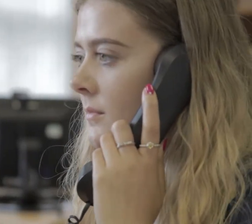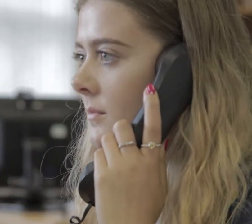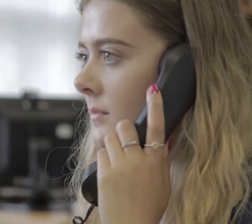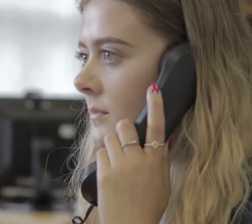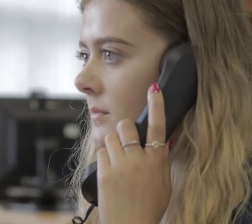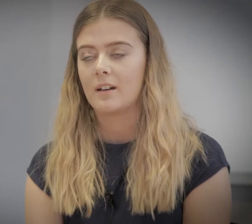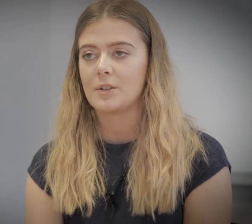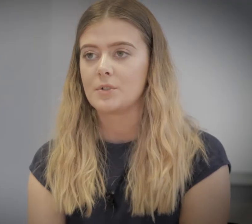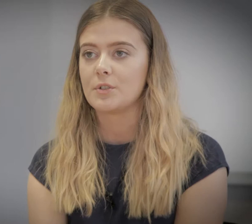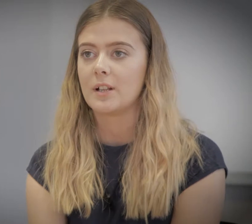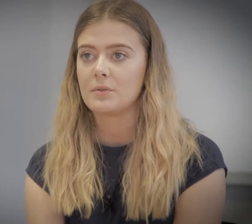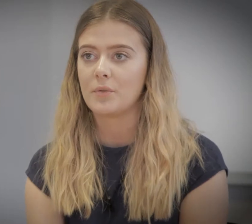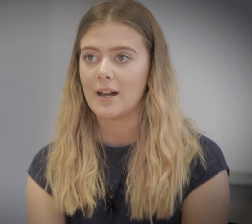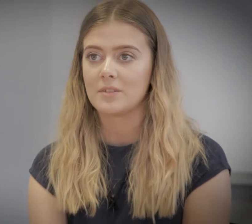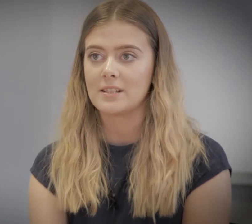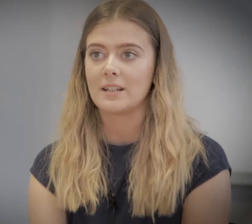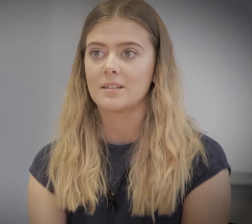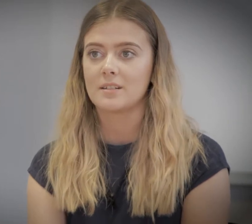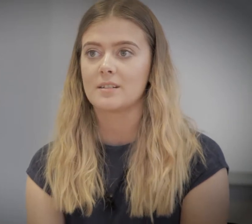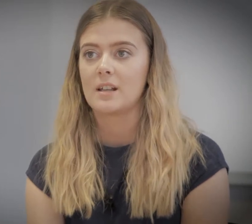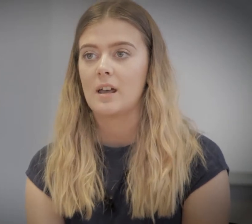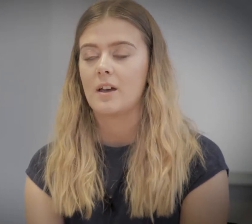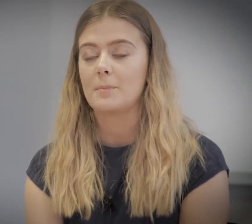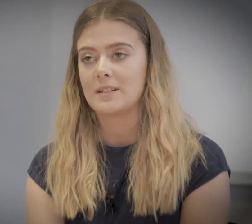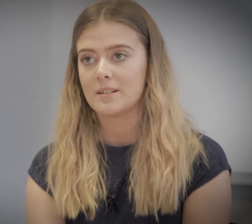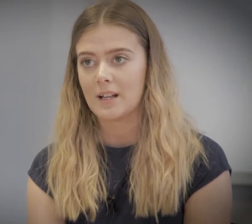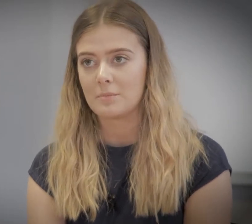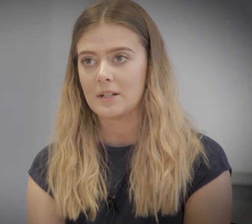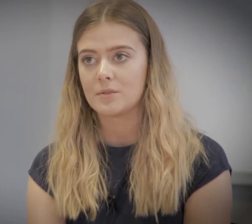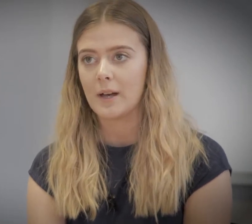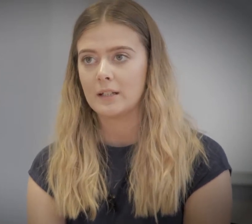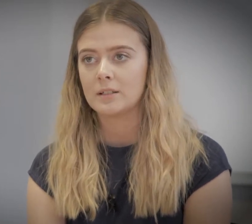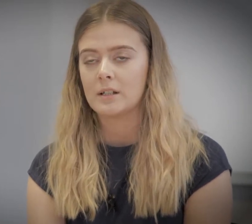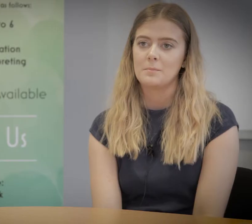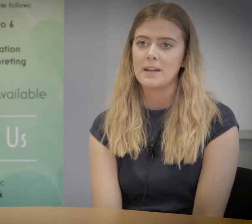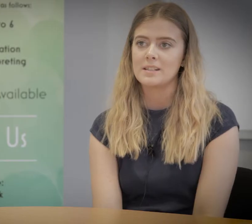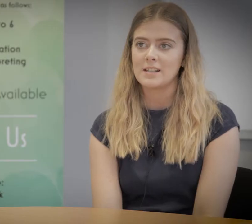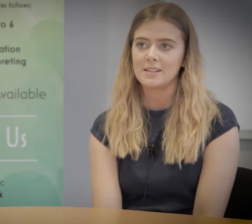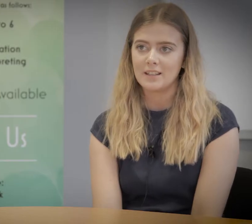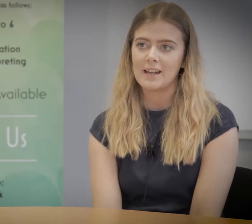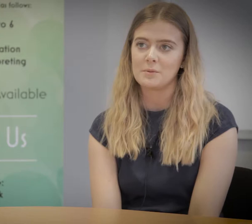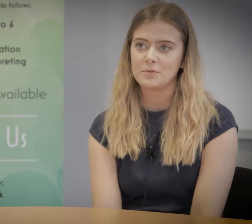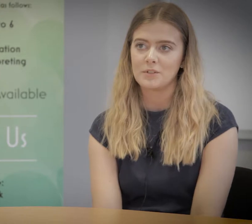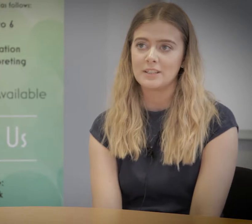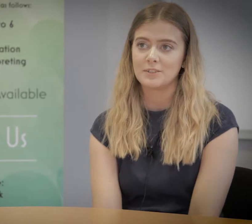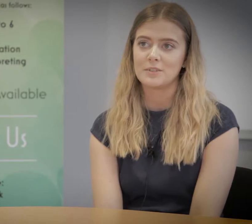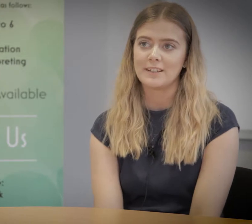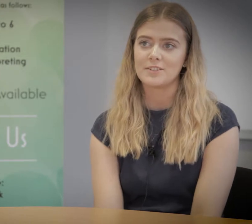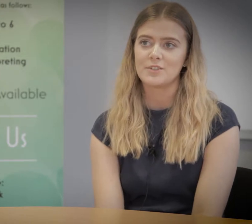degree and to do the level 5 and 6 business admin as well my assessor Claire we've got a really good relationship